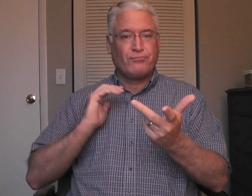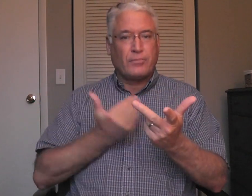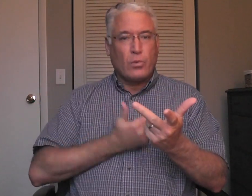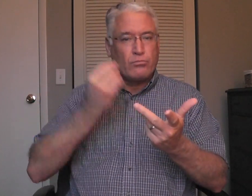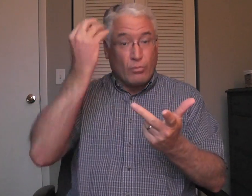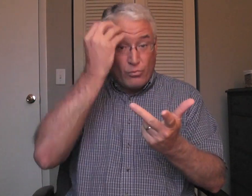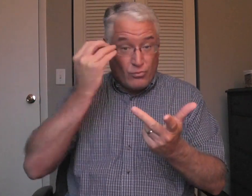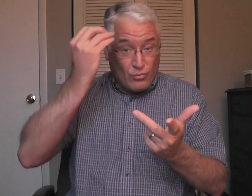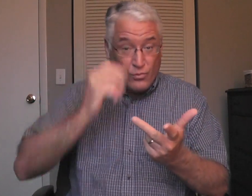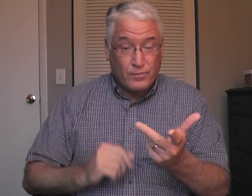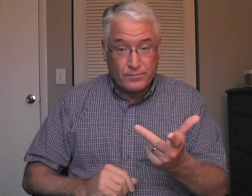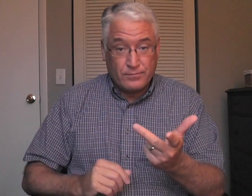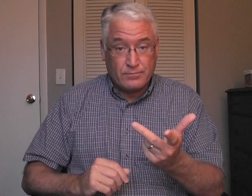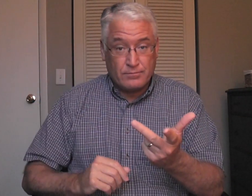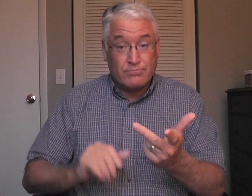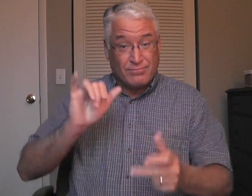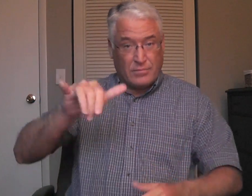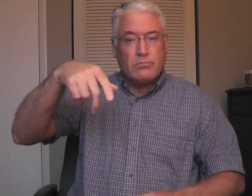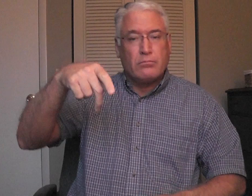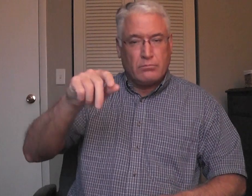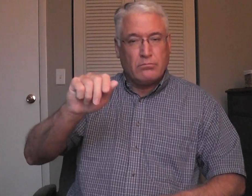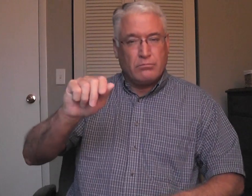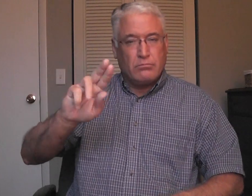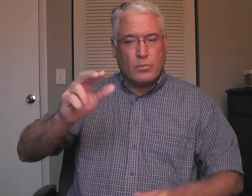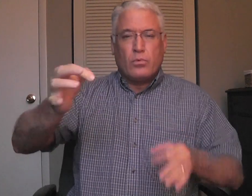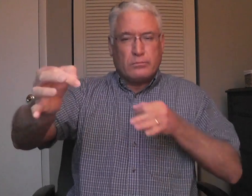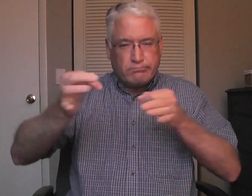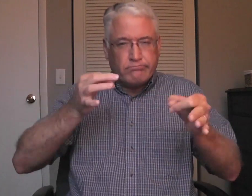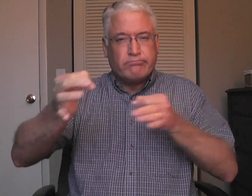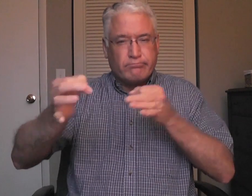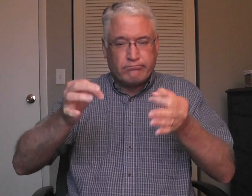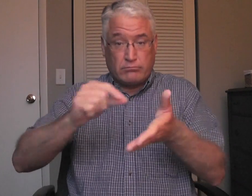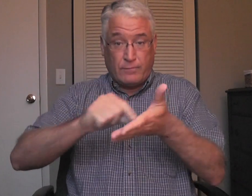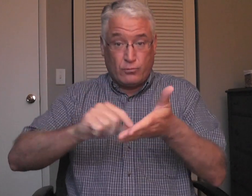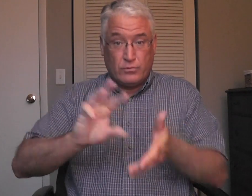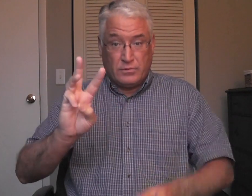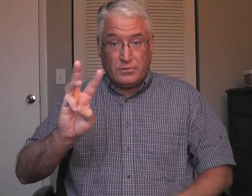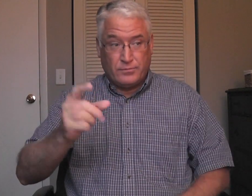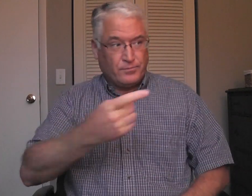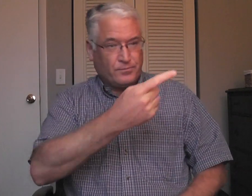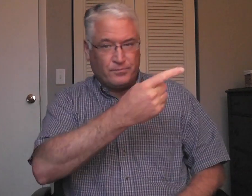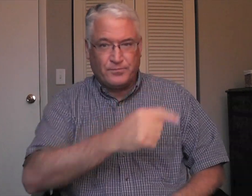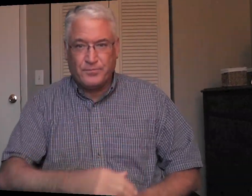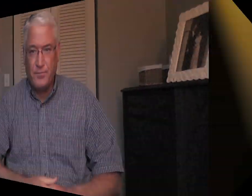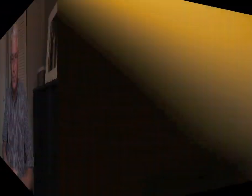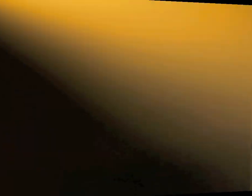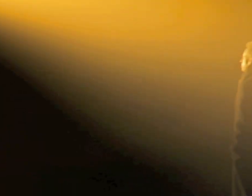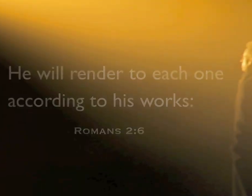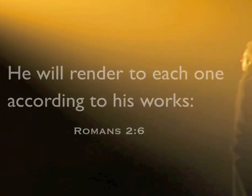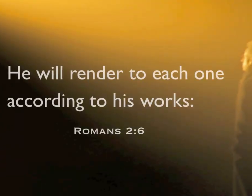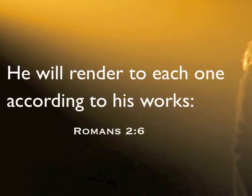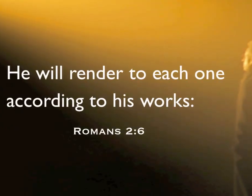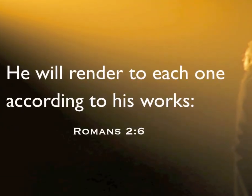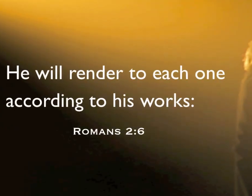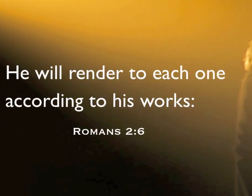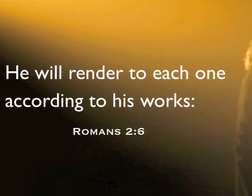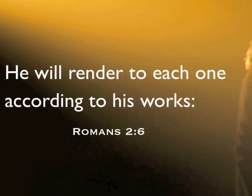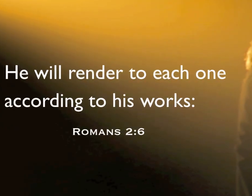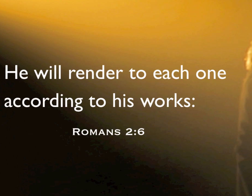And we have thoughts. Now those are the things that Paul is explaining in verse 6. He will render to each